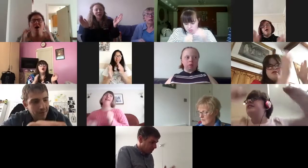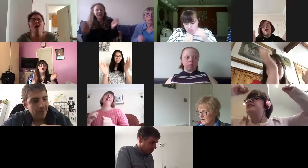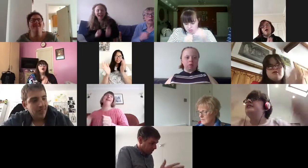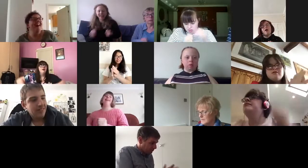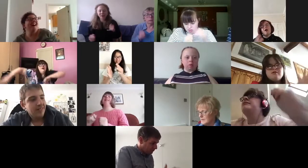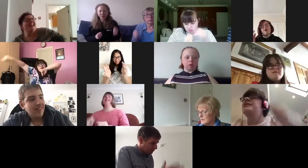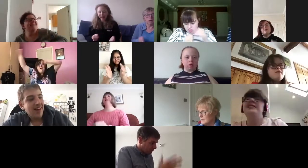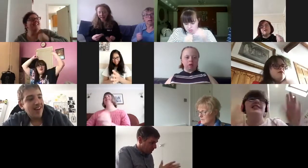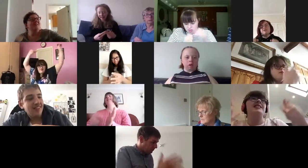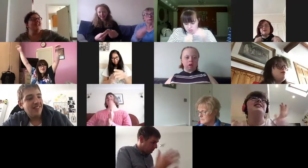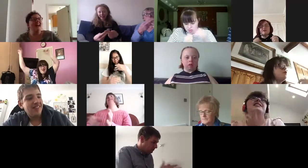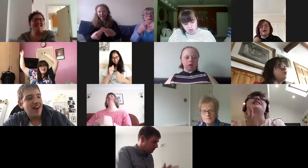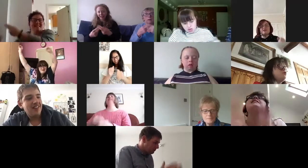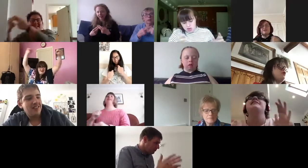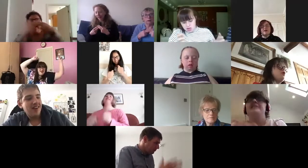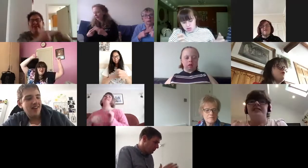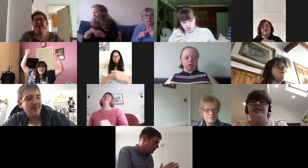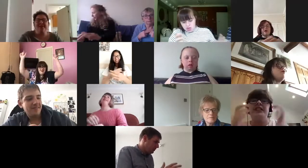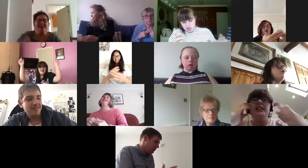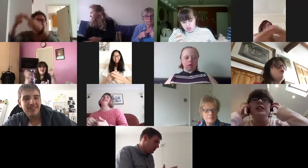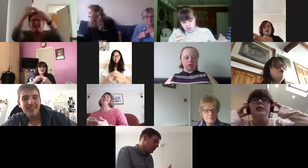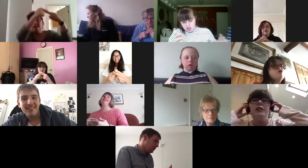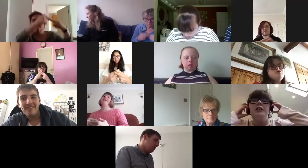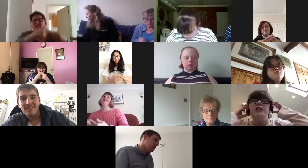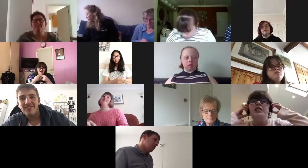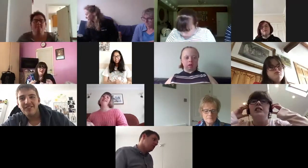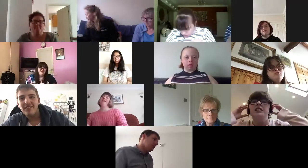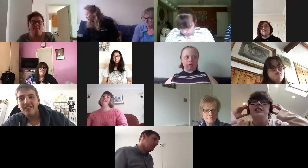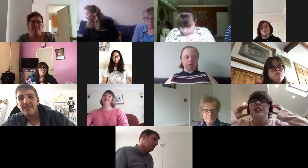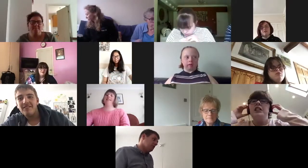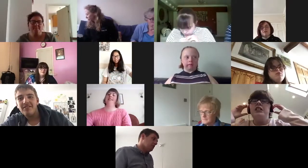let's all dance together. Oh, the beat forever, let's all the goes on forever. You